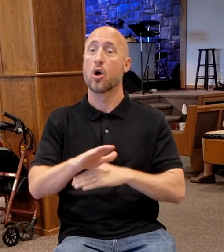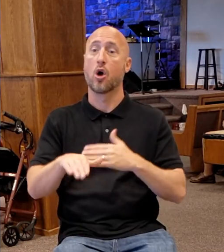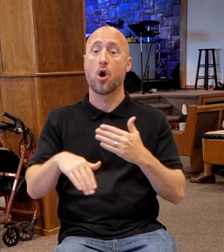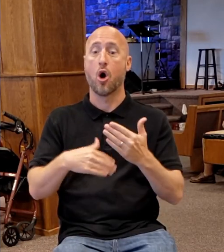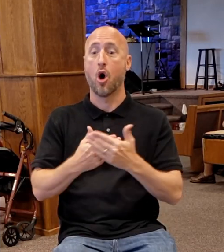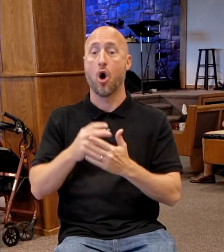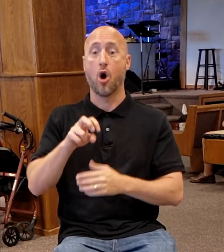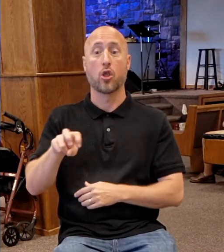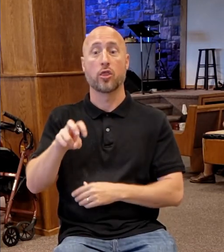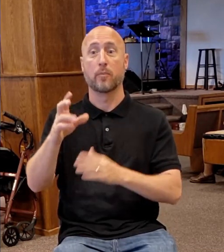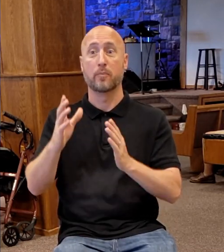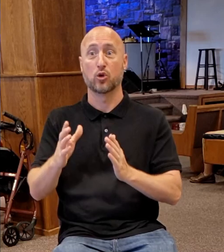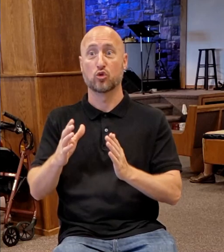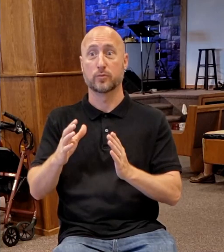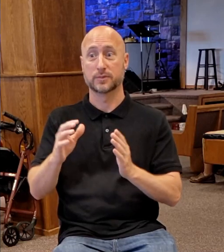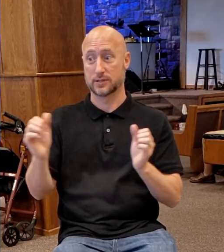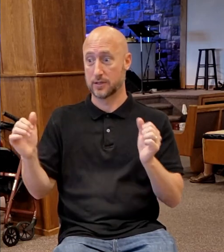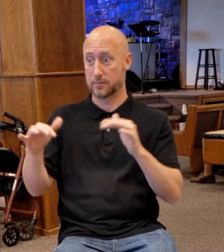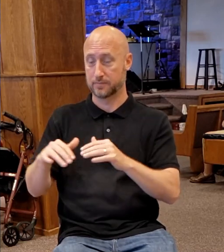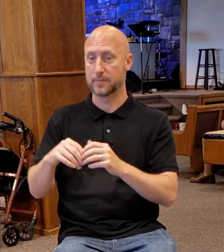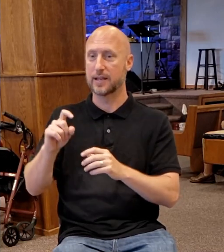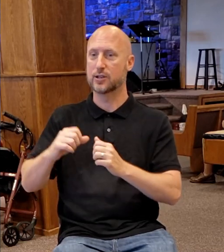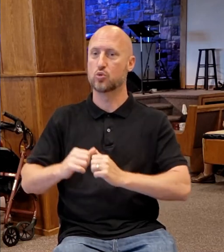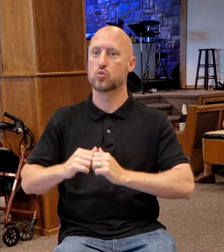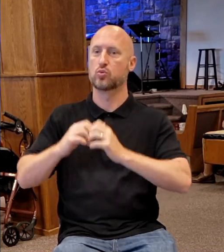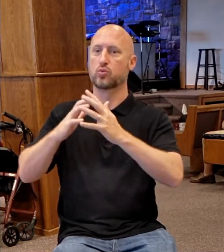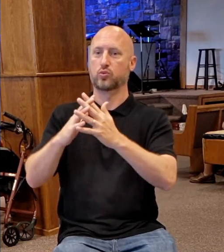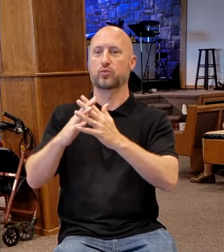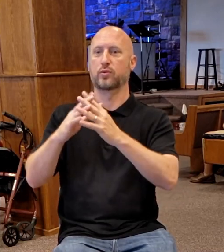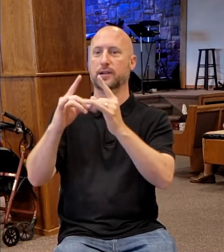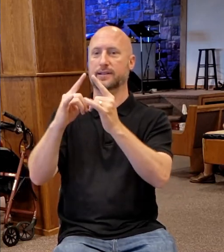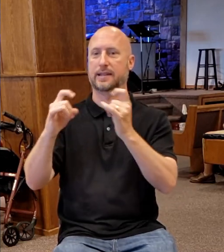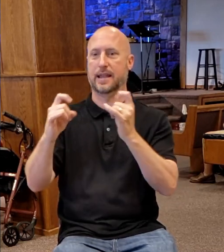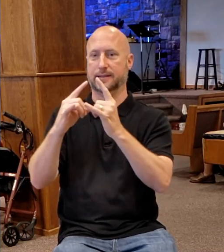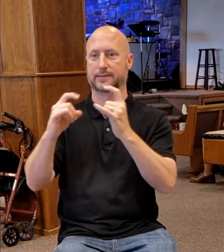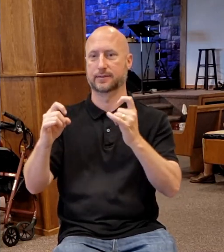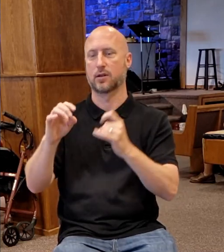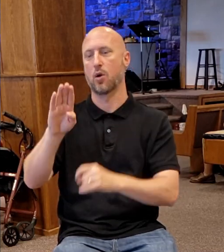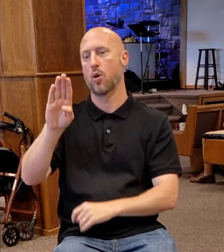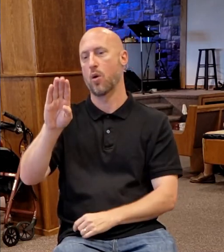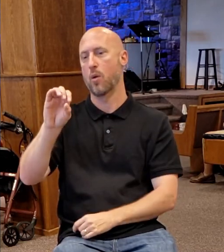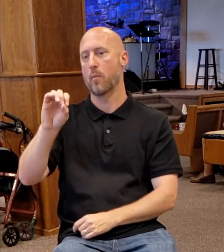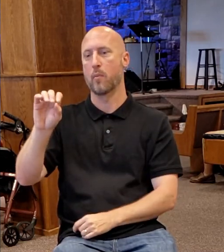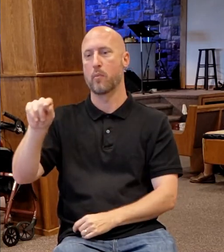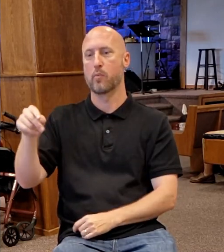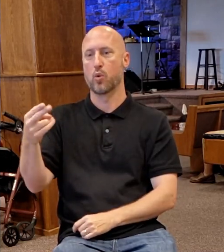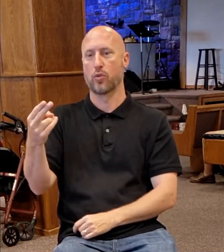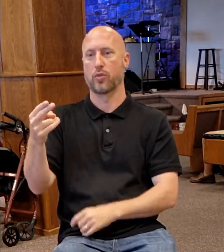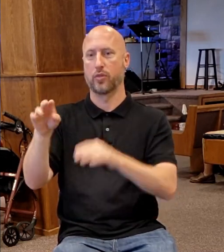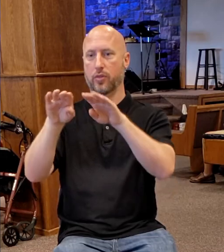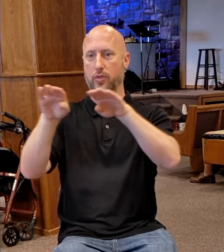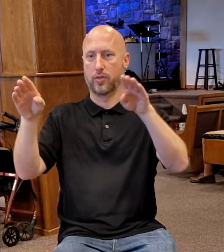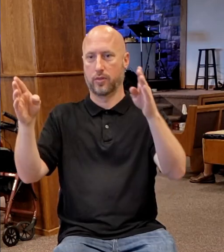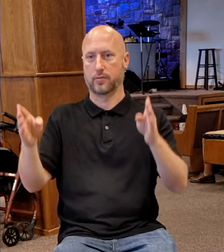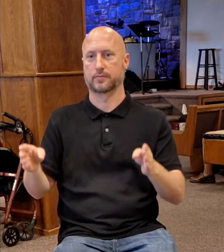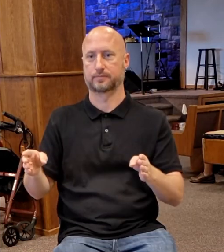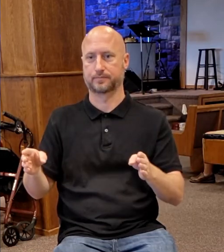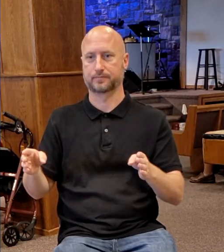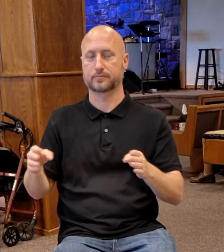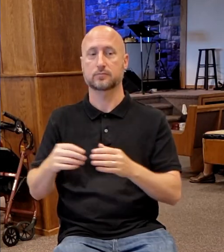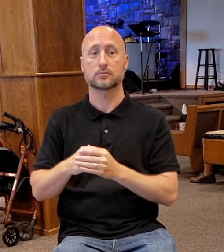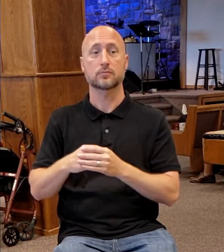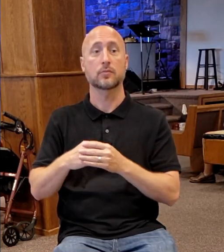pilgrims that came up had to build booths. Today, it's called the Feast of Booths Sukkah. Or, you know, the Feast of Tabernacles.